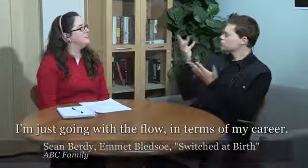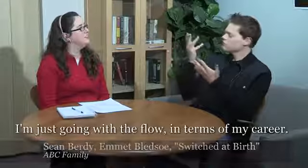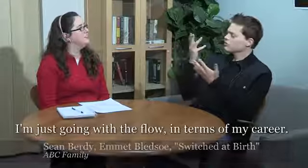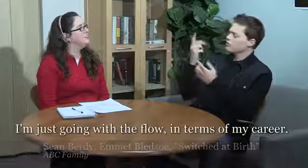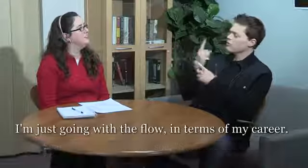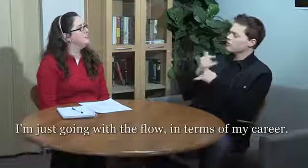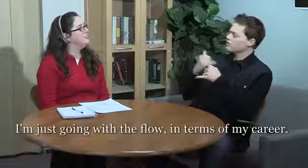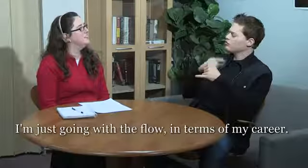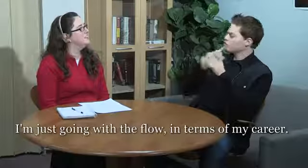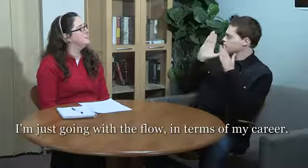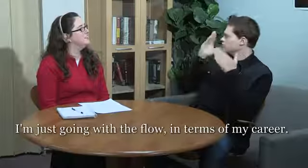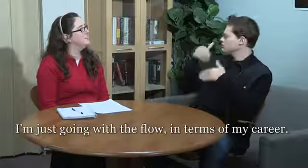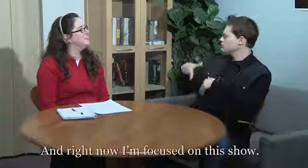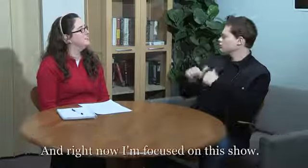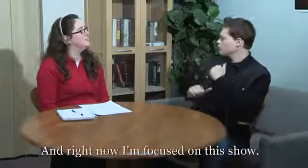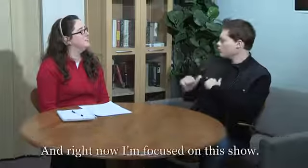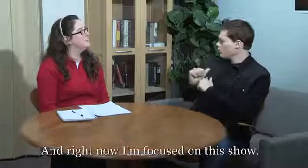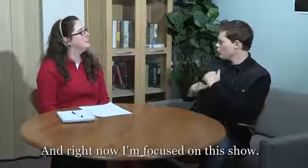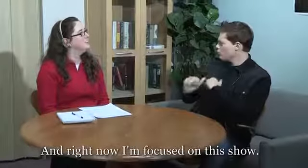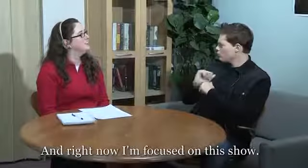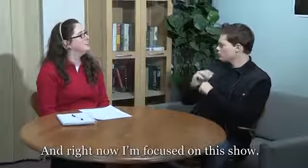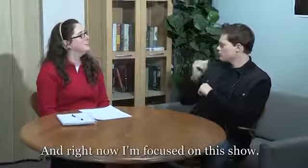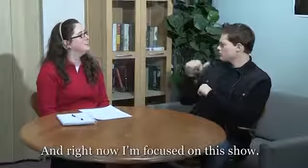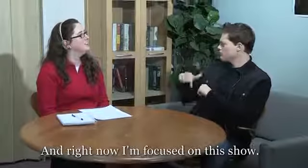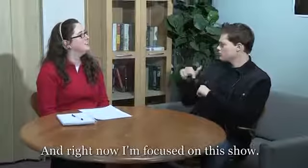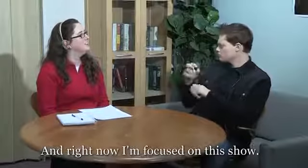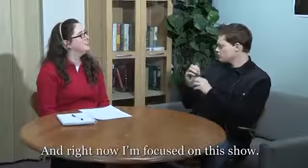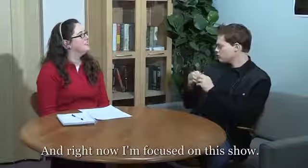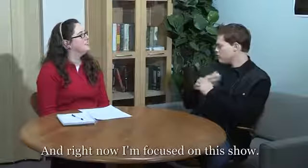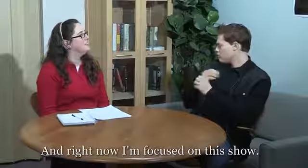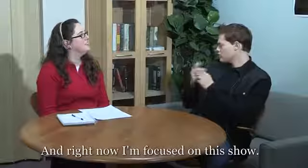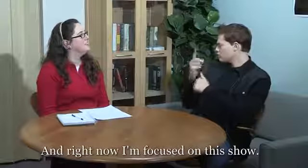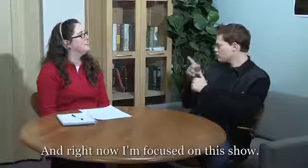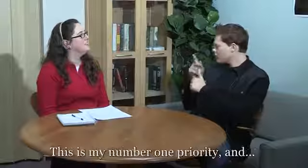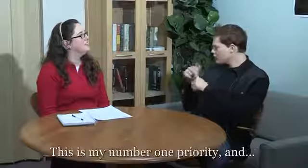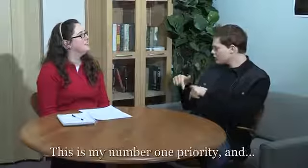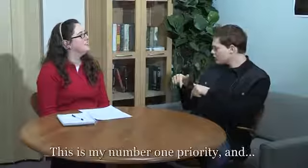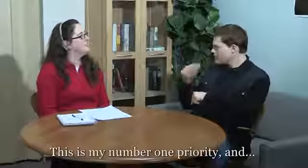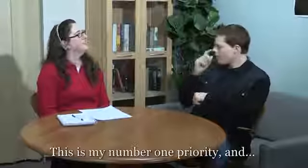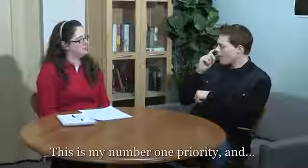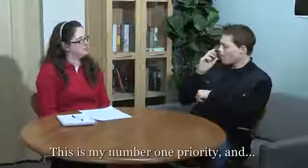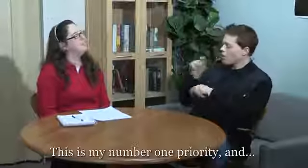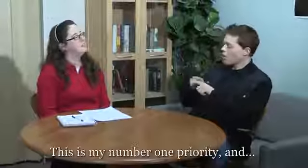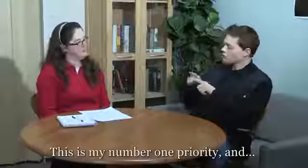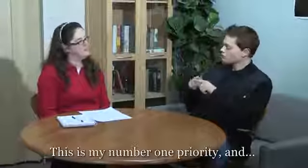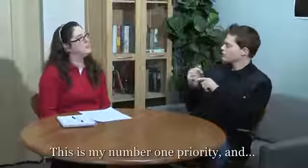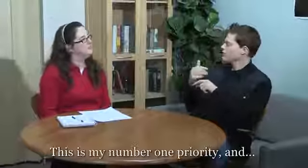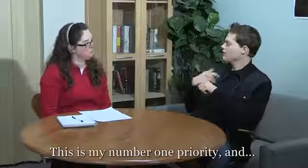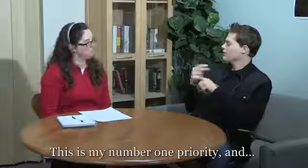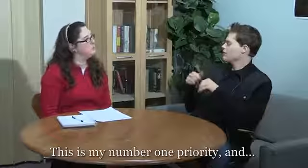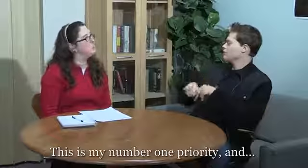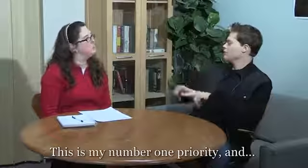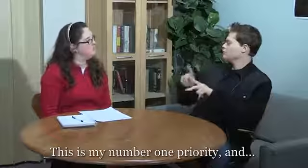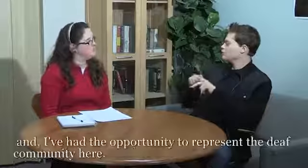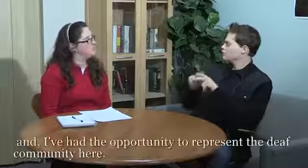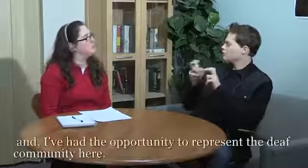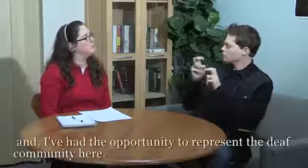in terms of my career, and right now I'm just focused on this show. This is my number one priority, and also